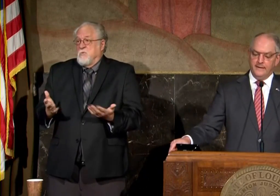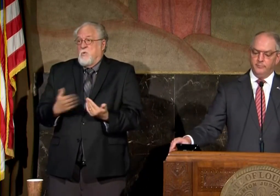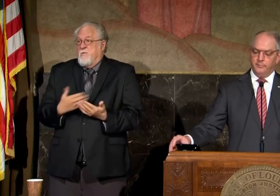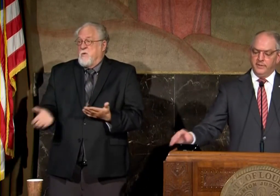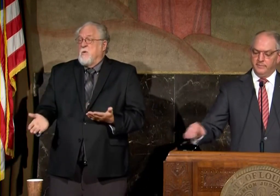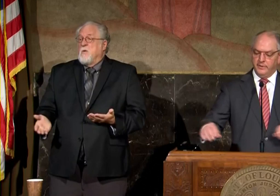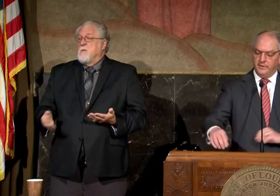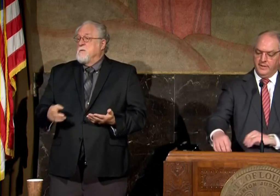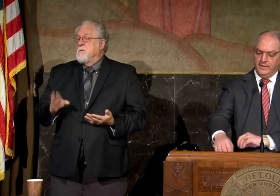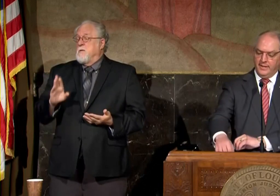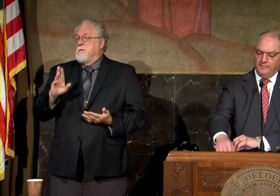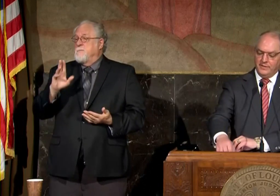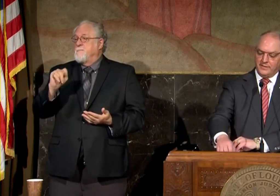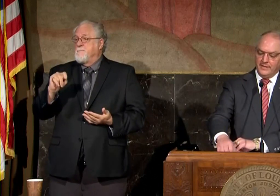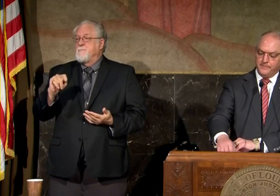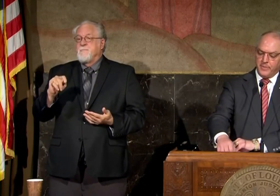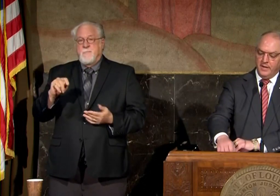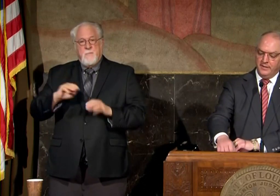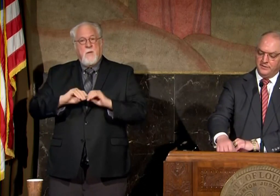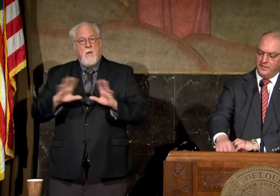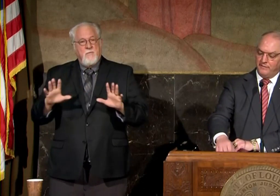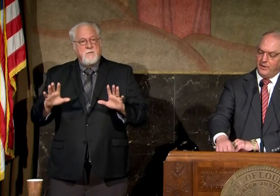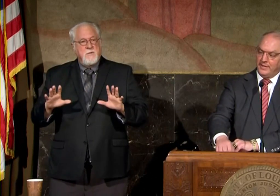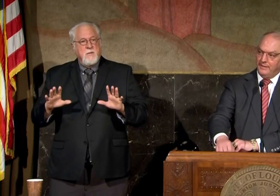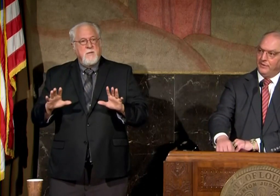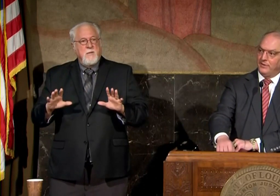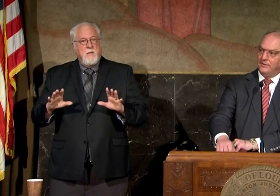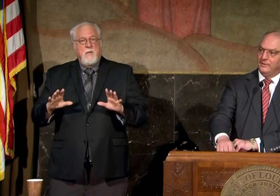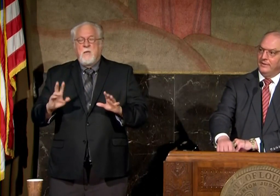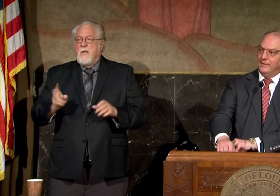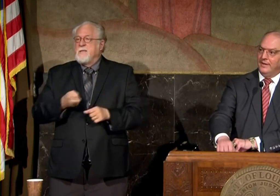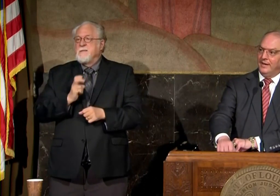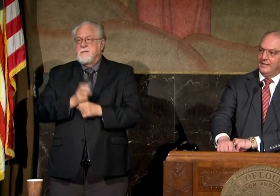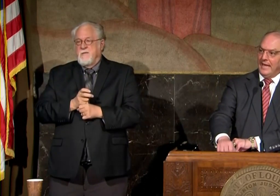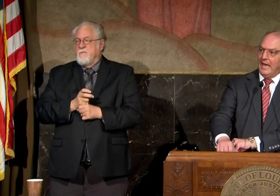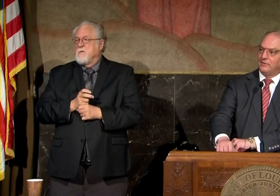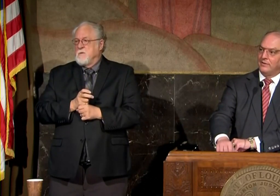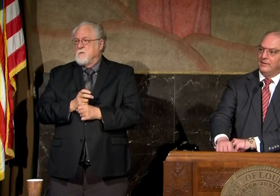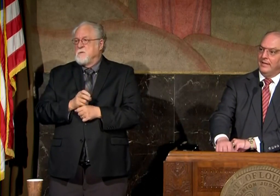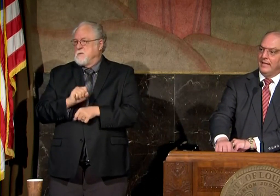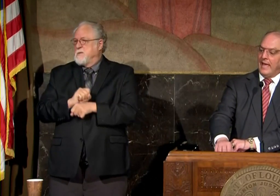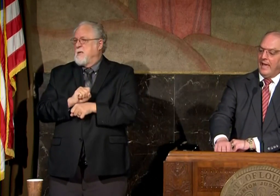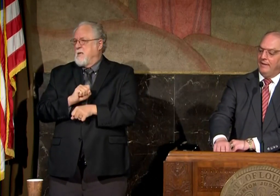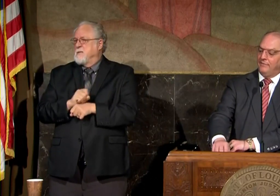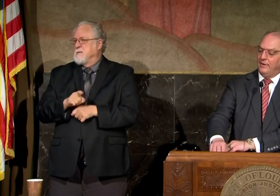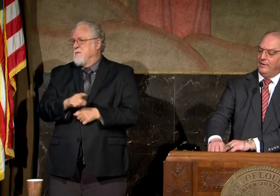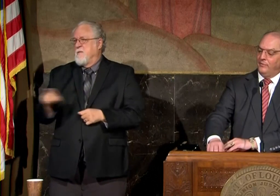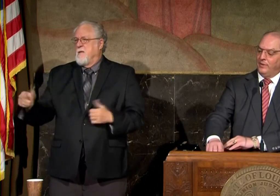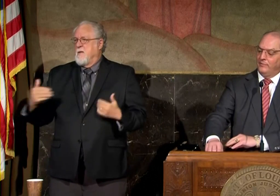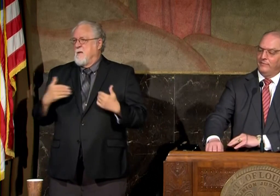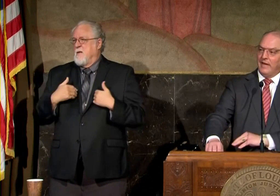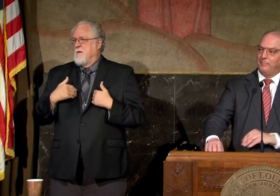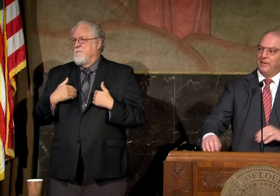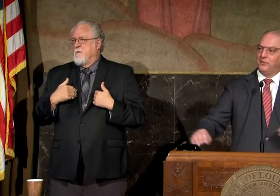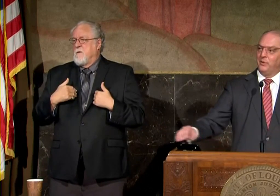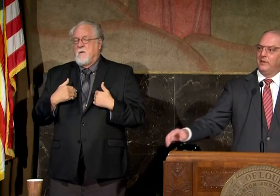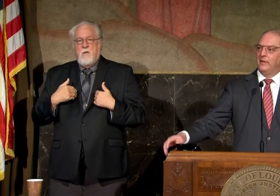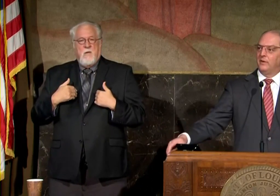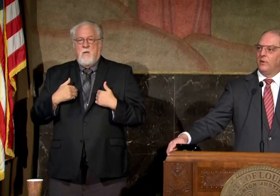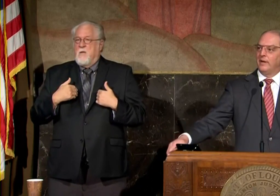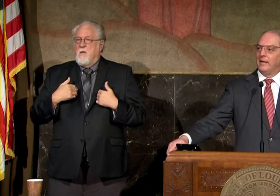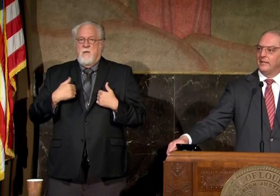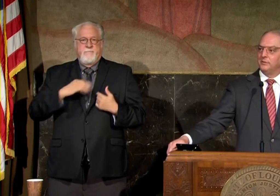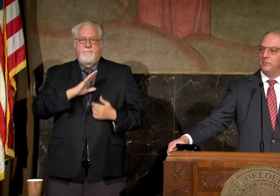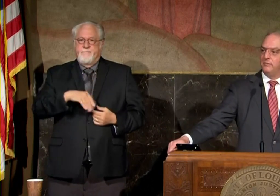uh but but obviously uh this is a very difficult uh task that they have uh we we've not been through